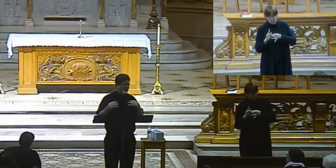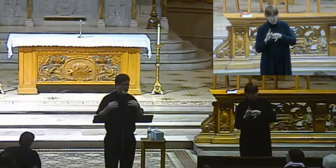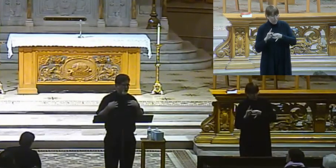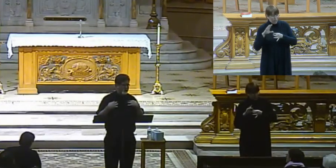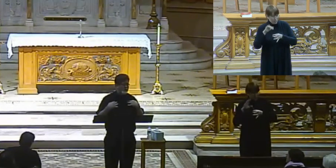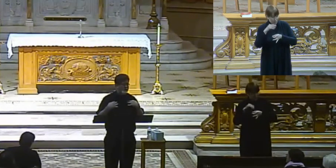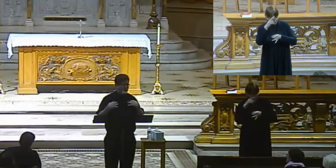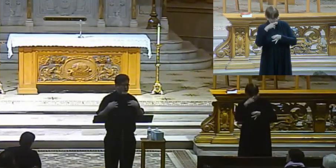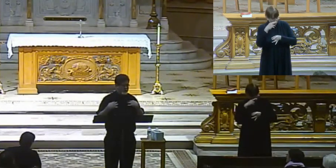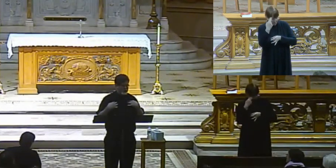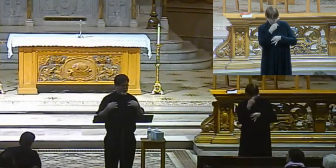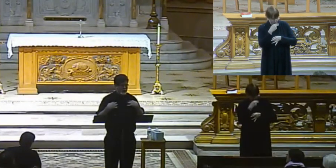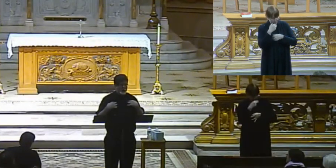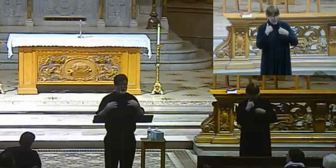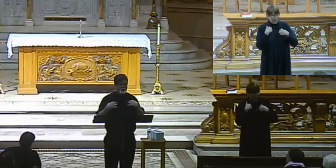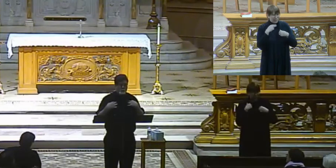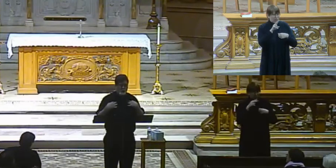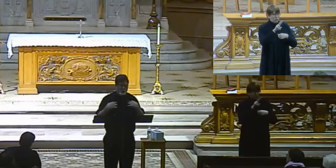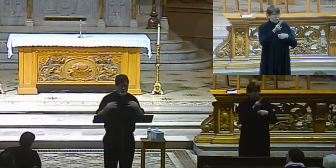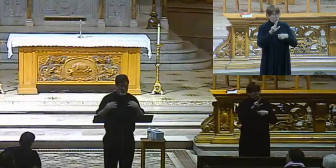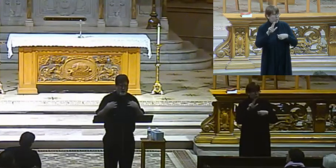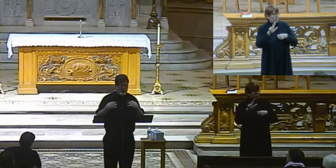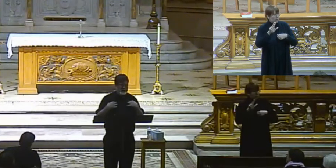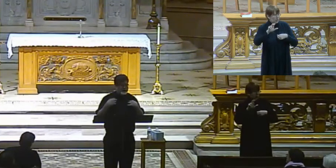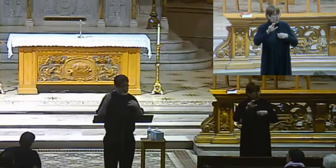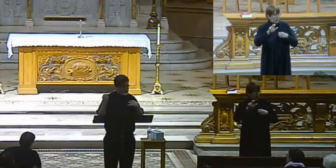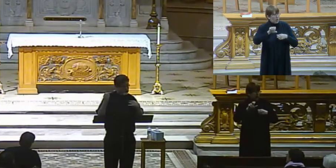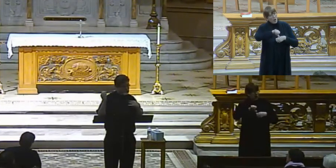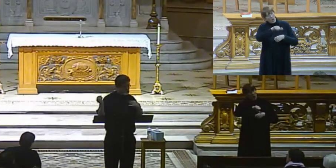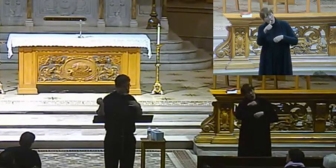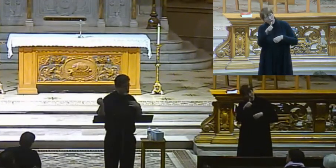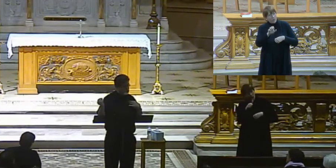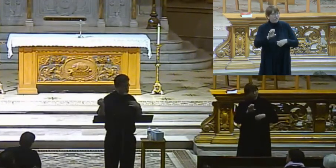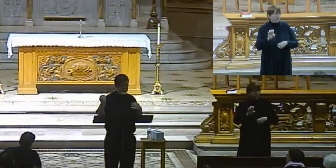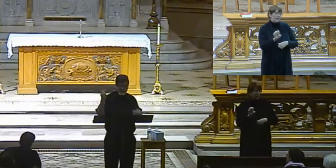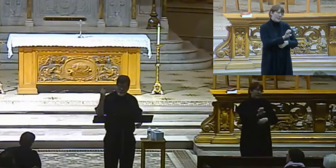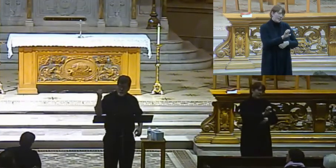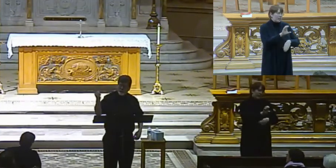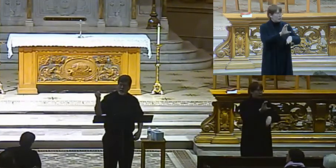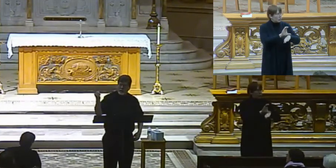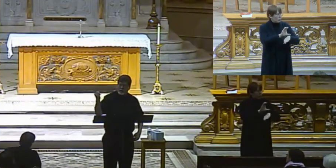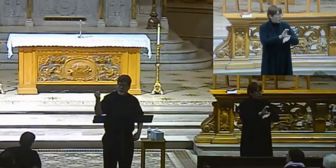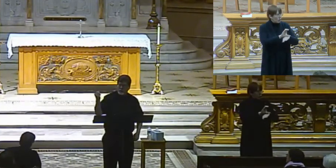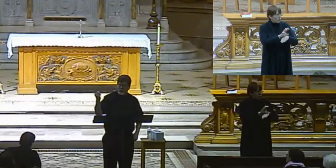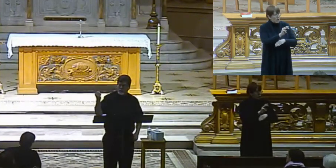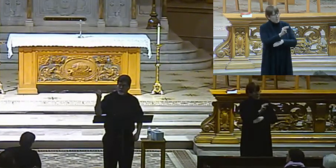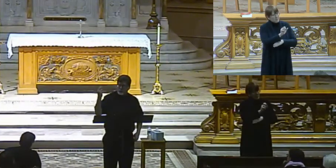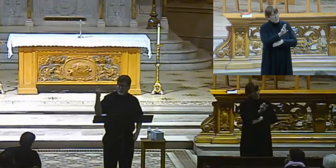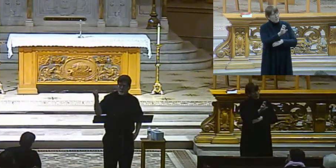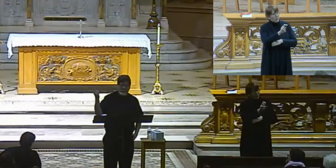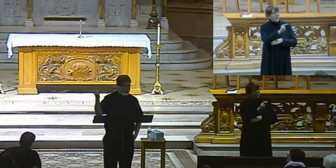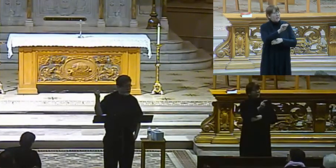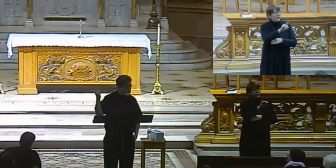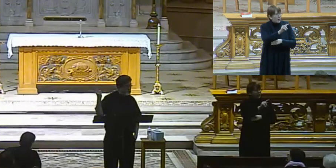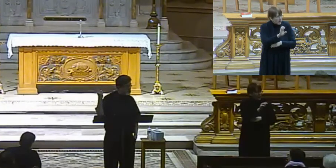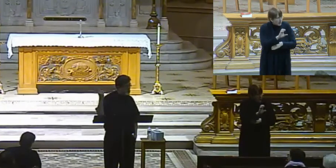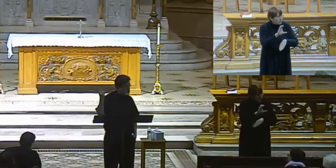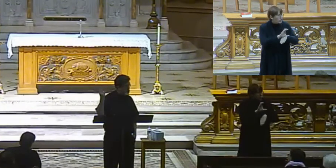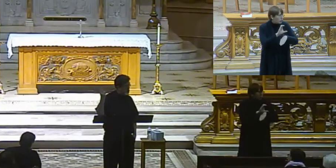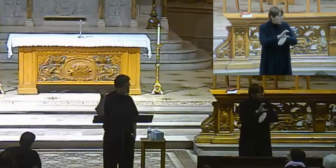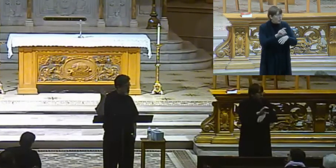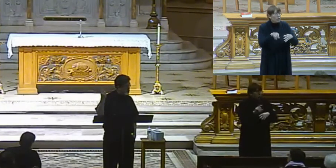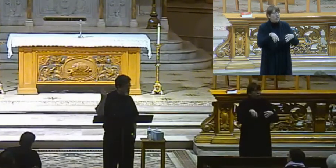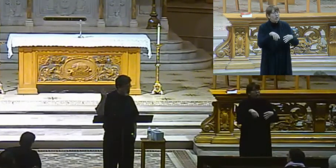there are, I think, it's 23 smaller Eastern churches, such as the Maronite church, the Cyril Malabar